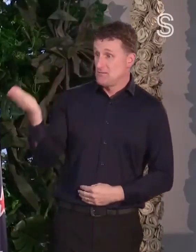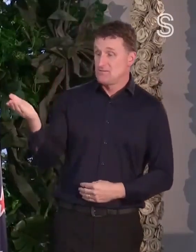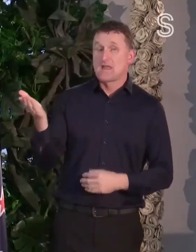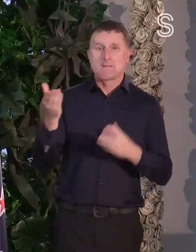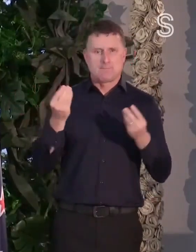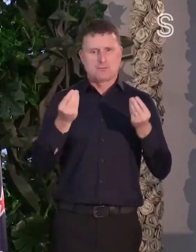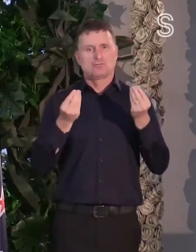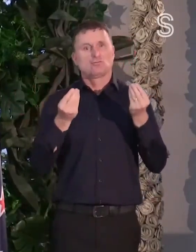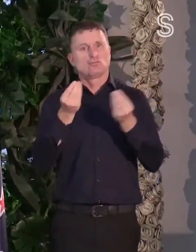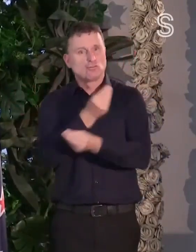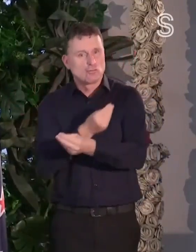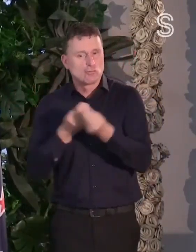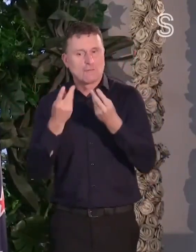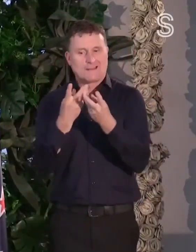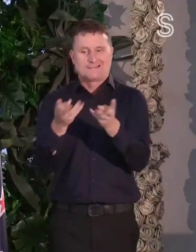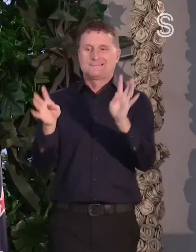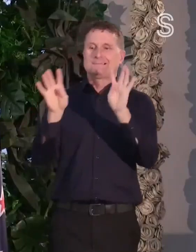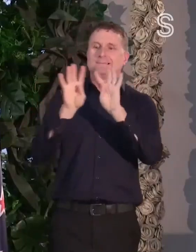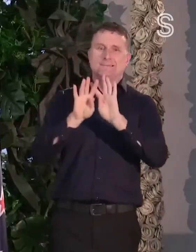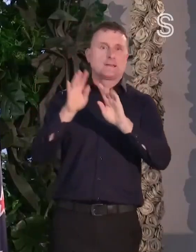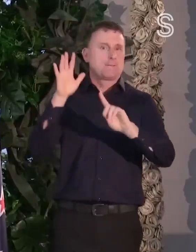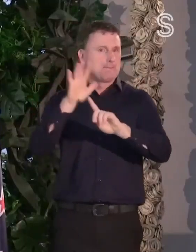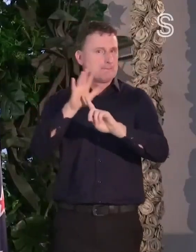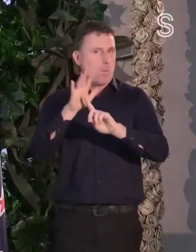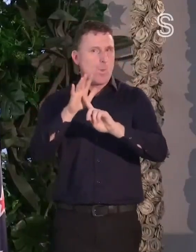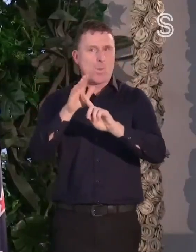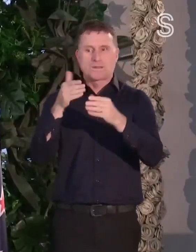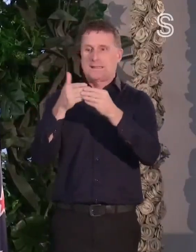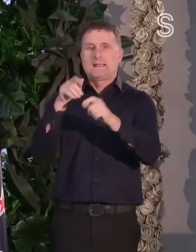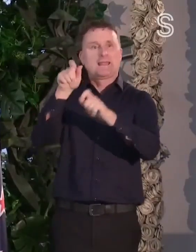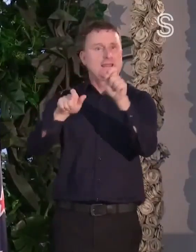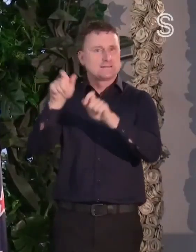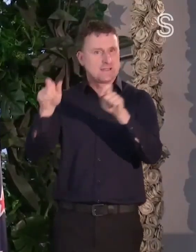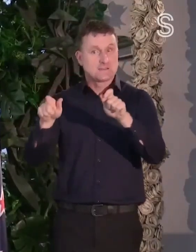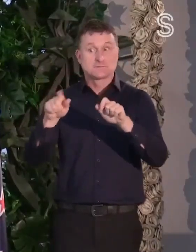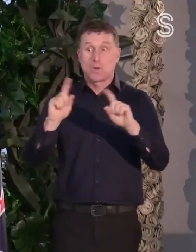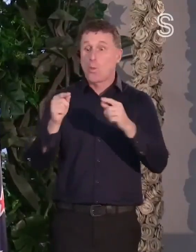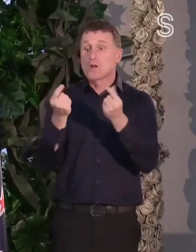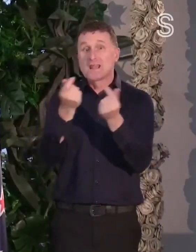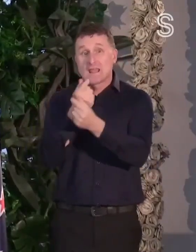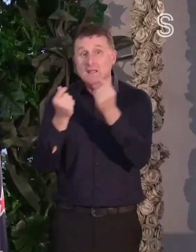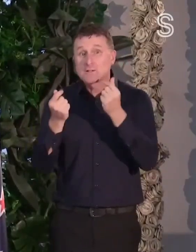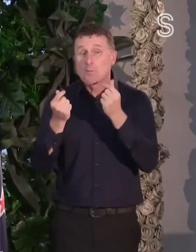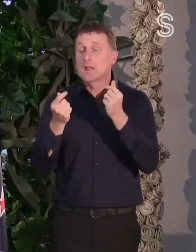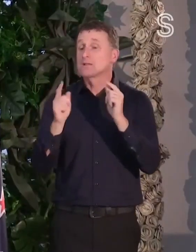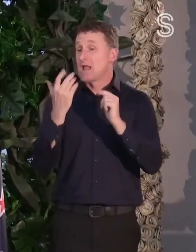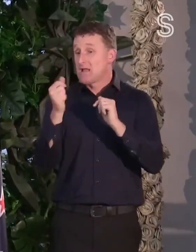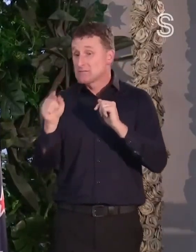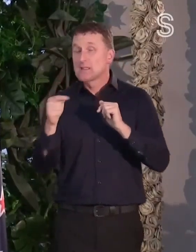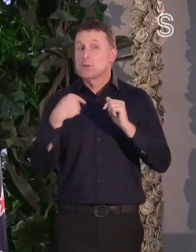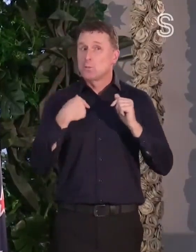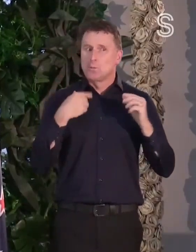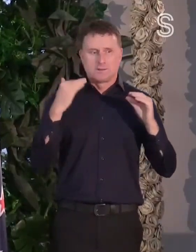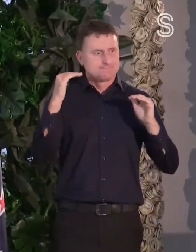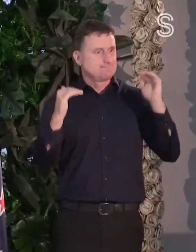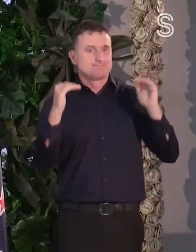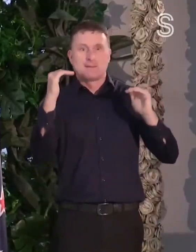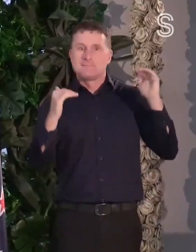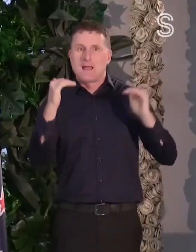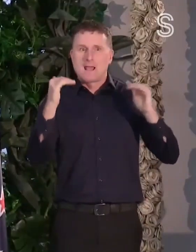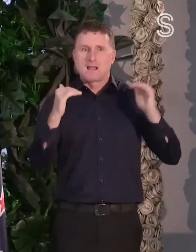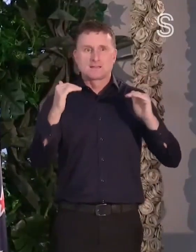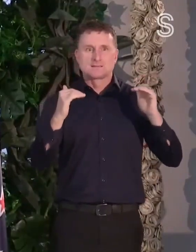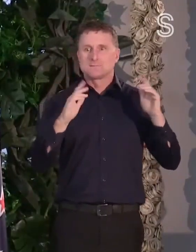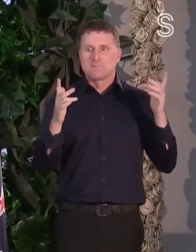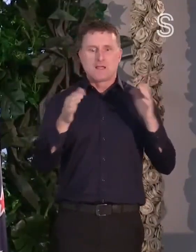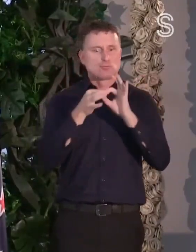of significant industry leaders, we really leverage the economic opportunities between our two countries. Little would be known about the